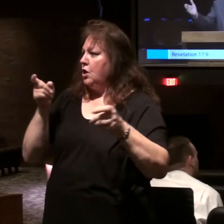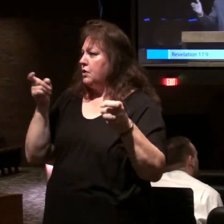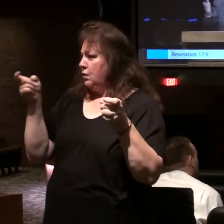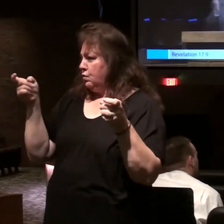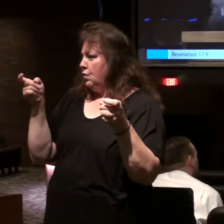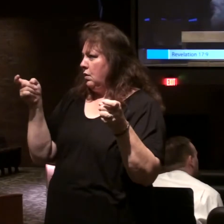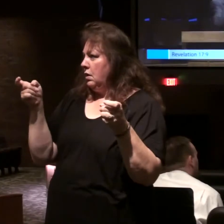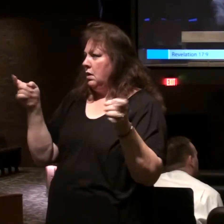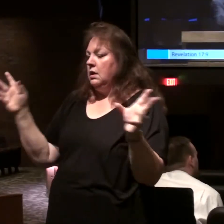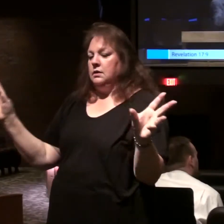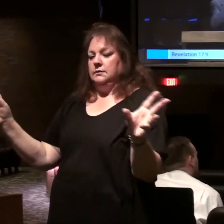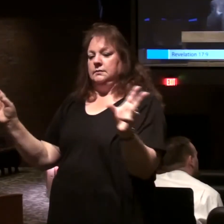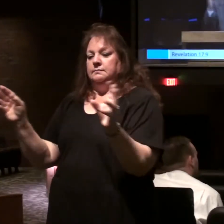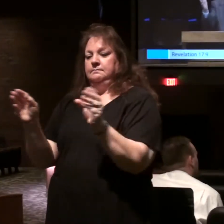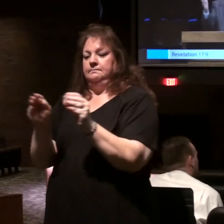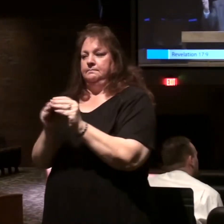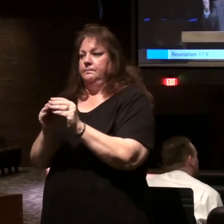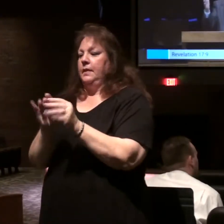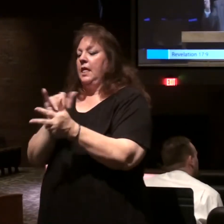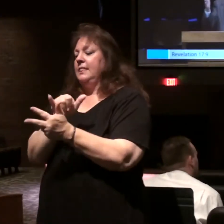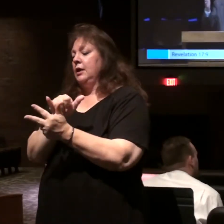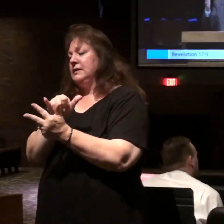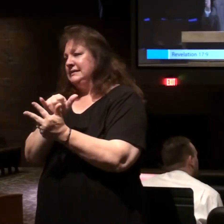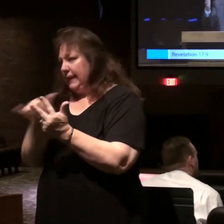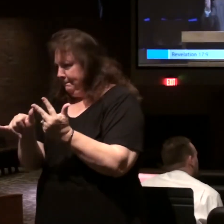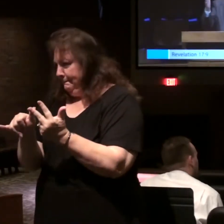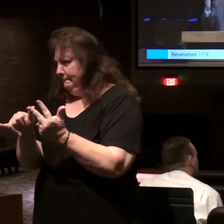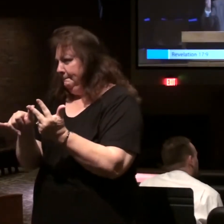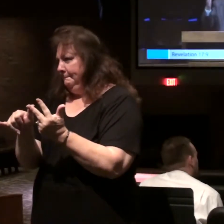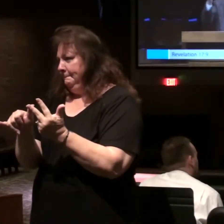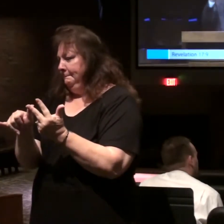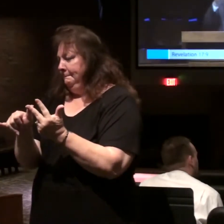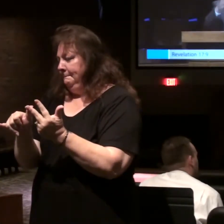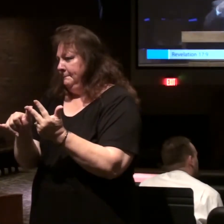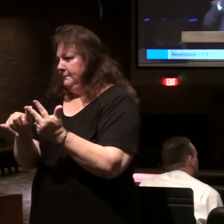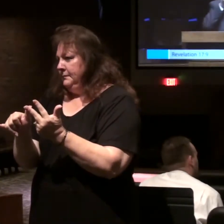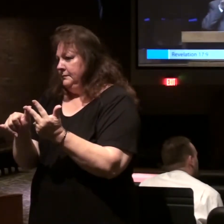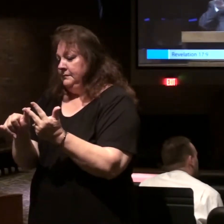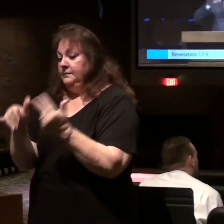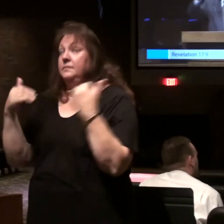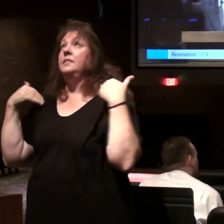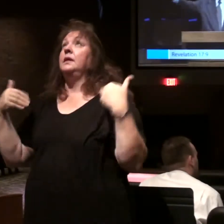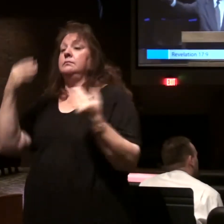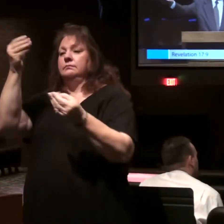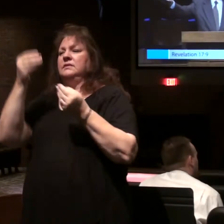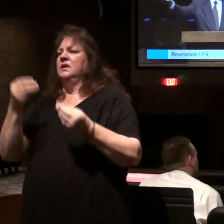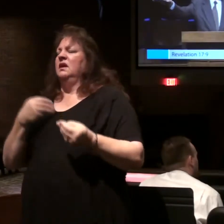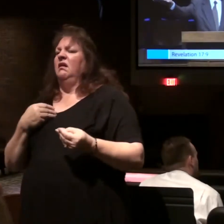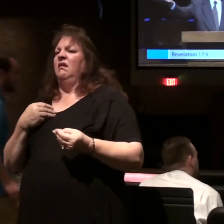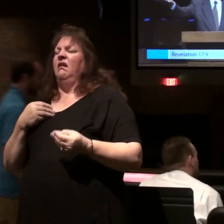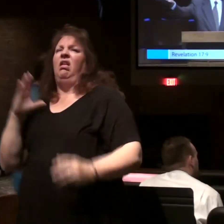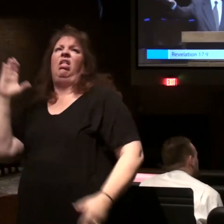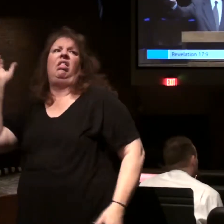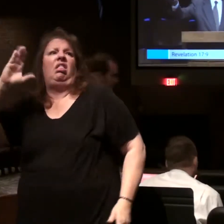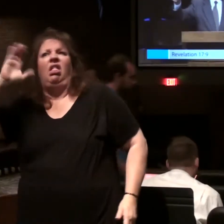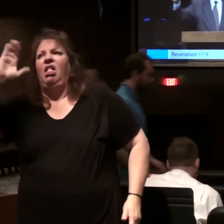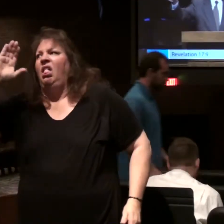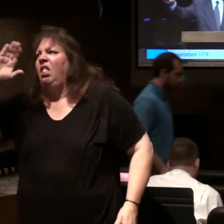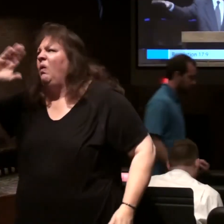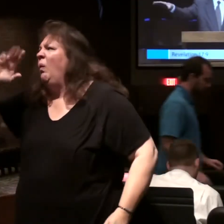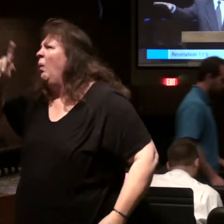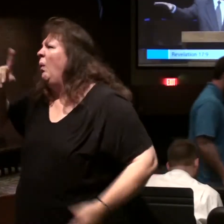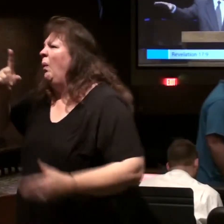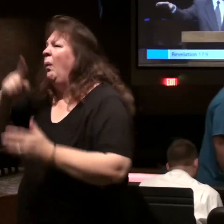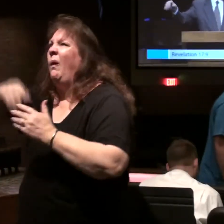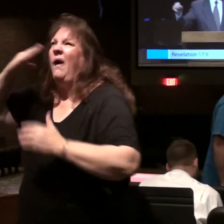so they're all the same thing so that's the angel explained so you're not running off looking for what